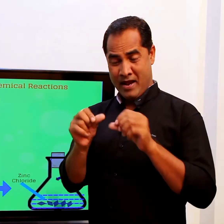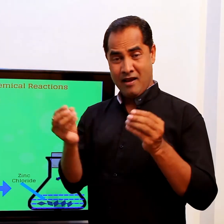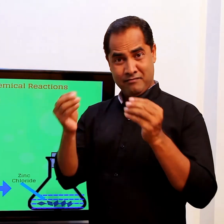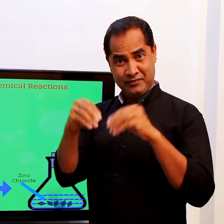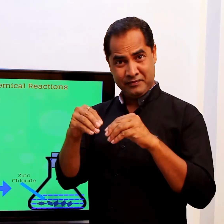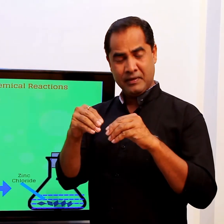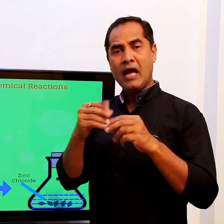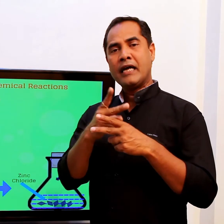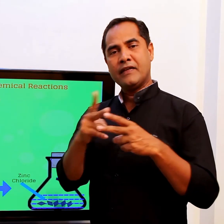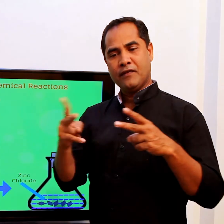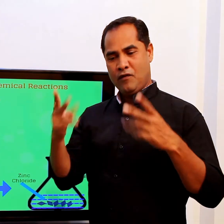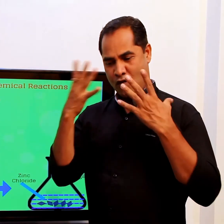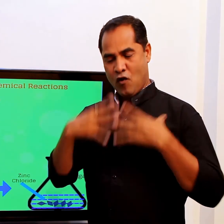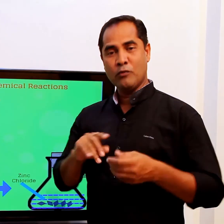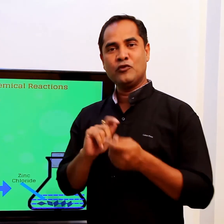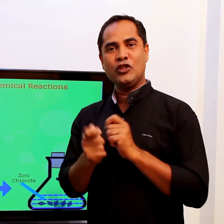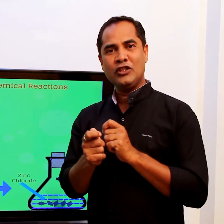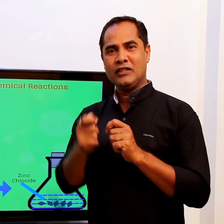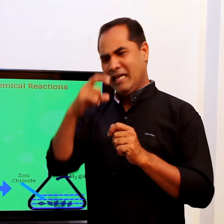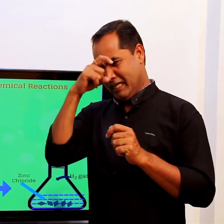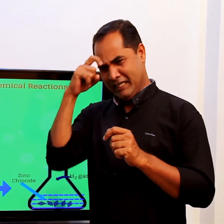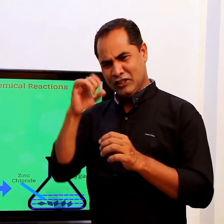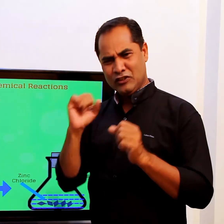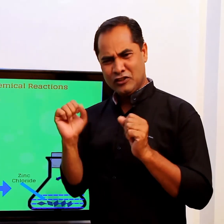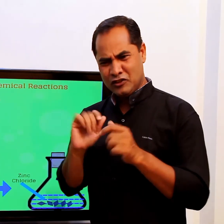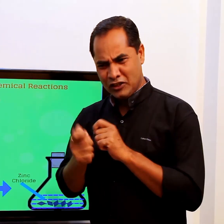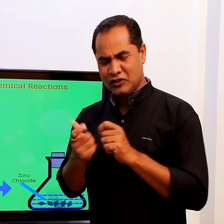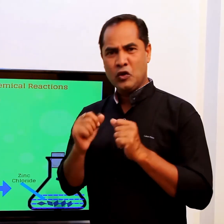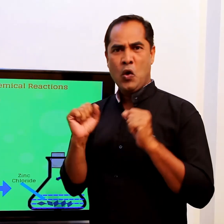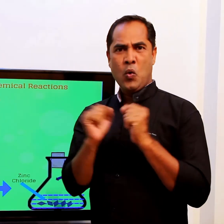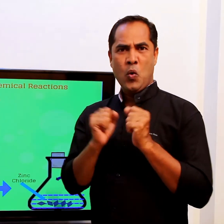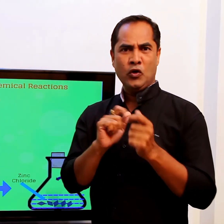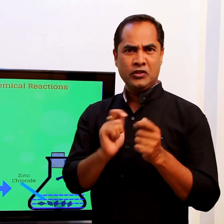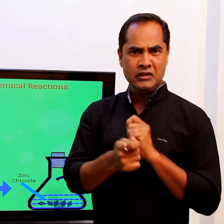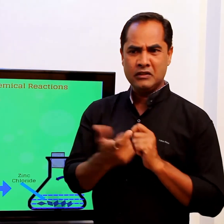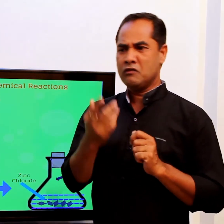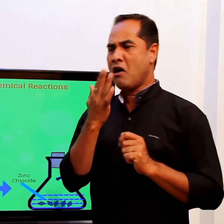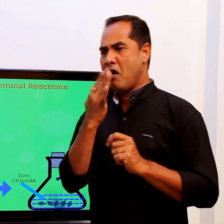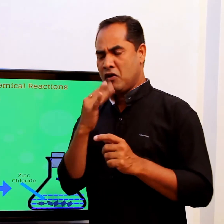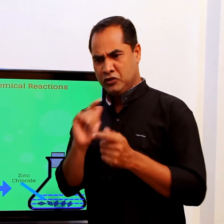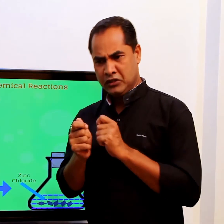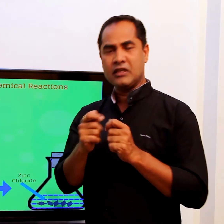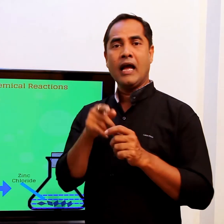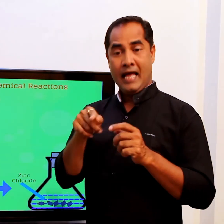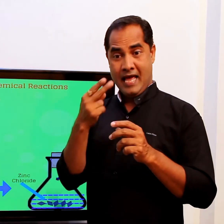So what really happens in the chemical reaction? There is a change in heat, color,